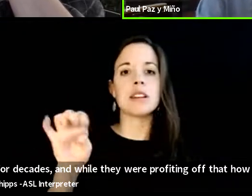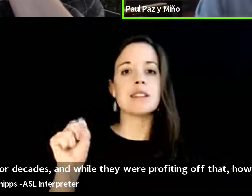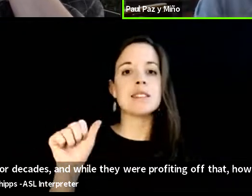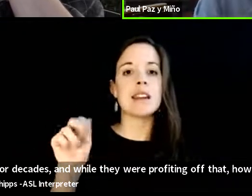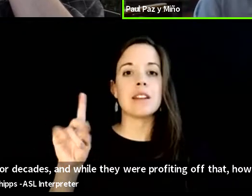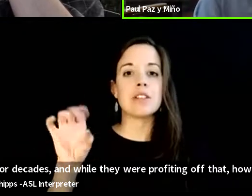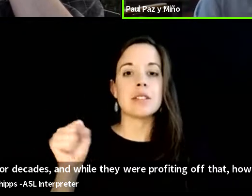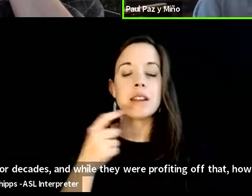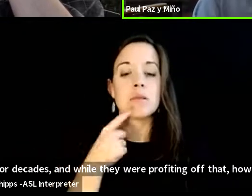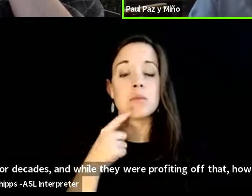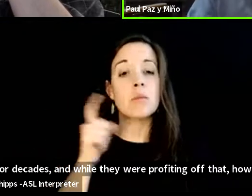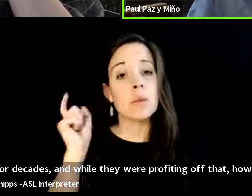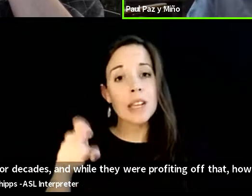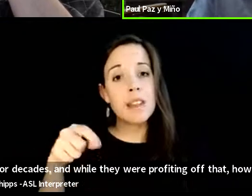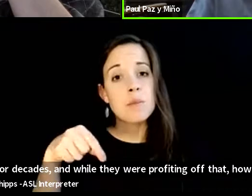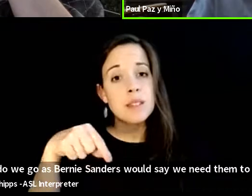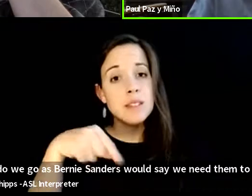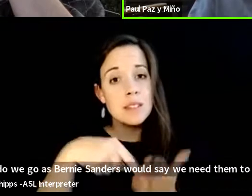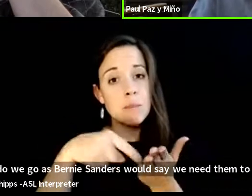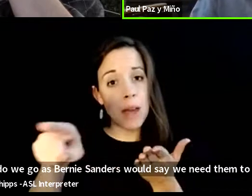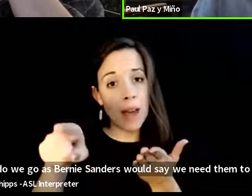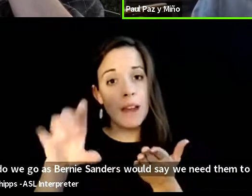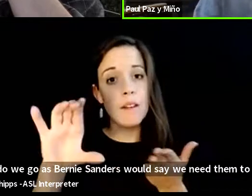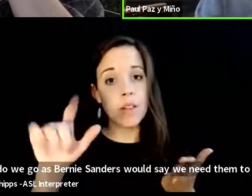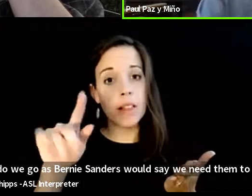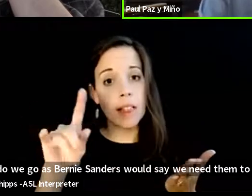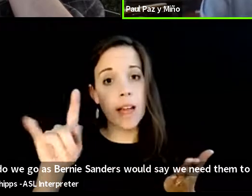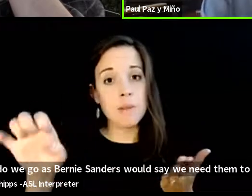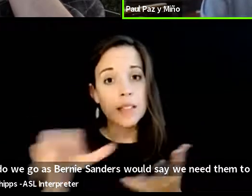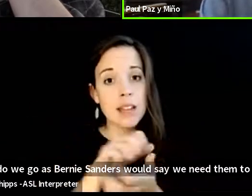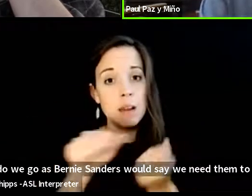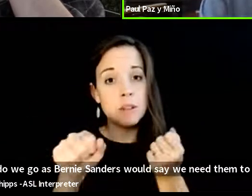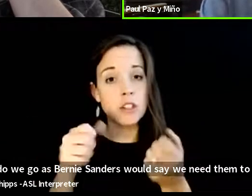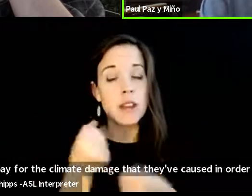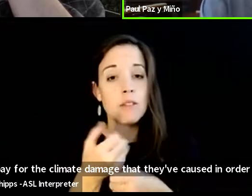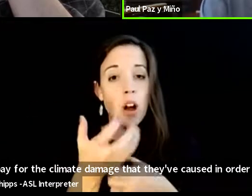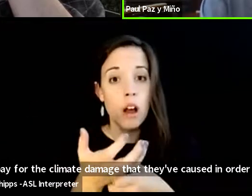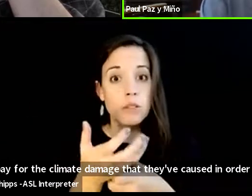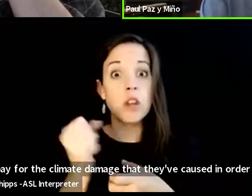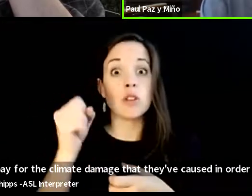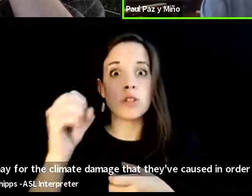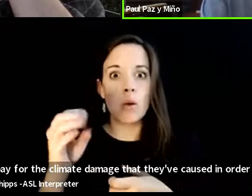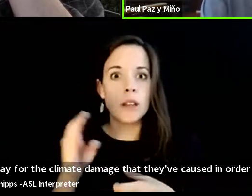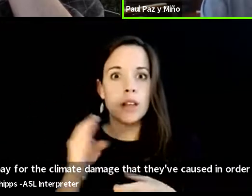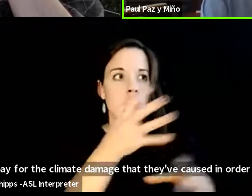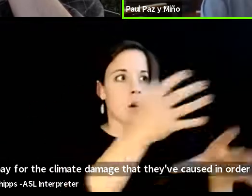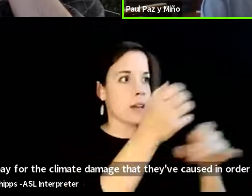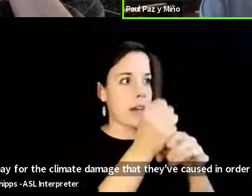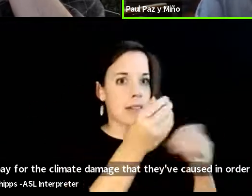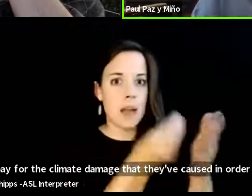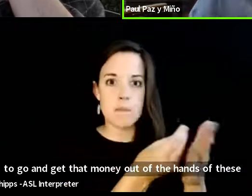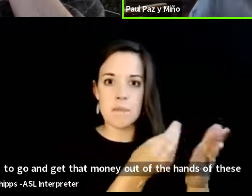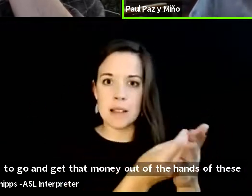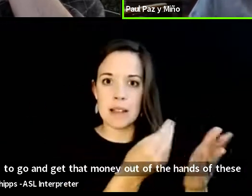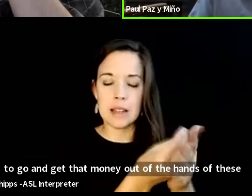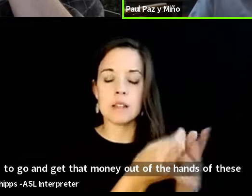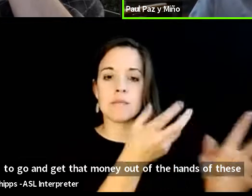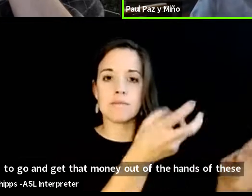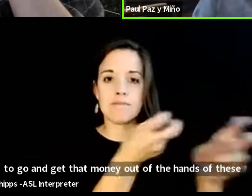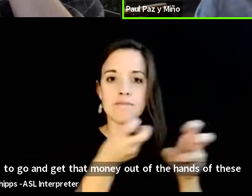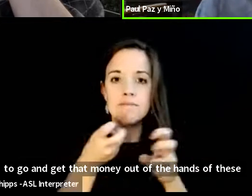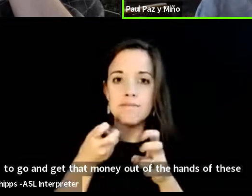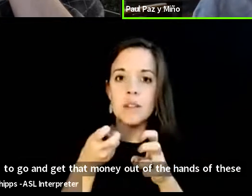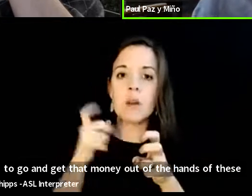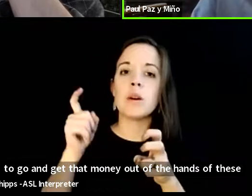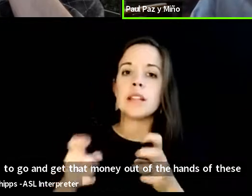need them to pay for the climate damage that they have caused in order to go and get that money out of the hands of these corporations we need to bring